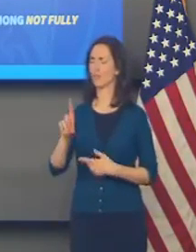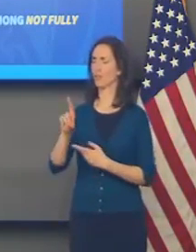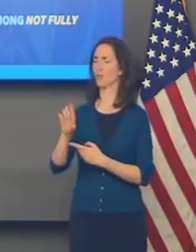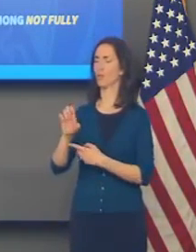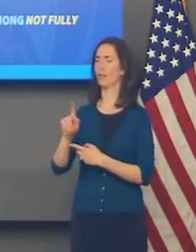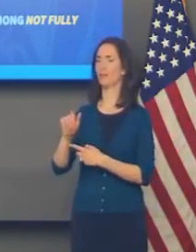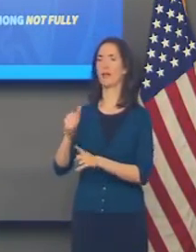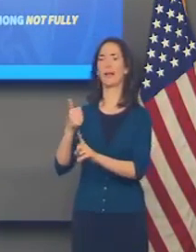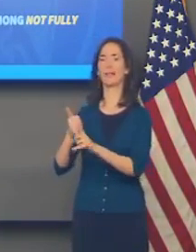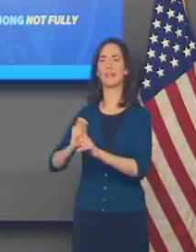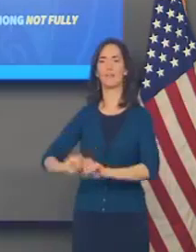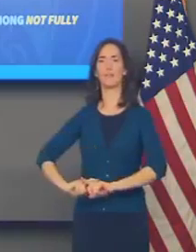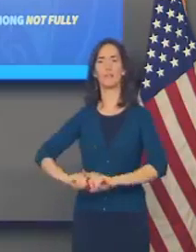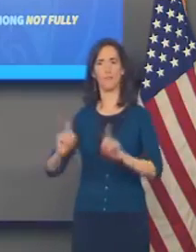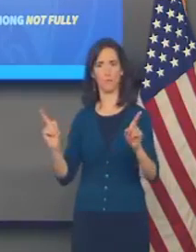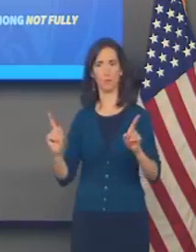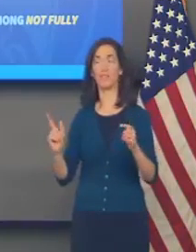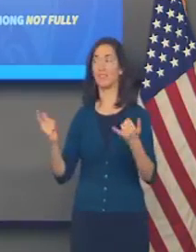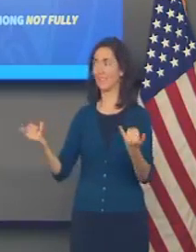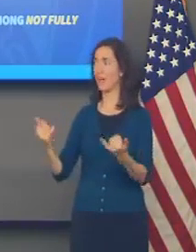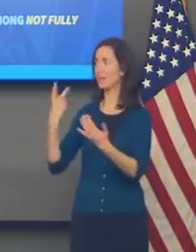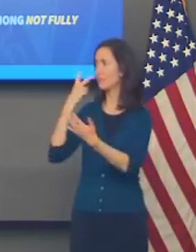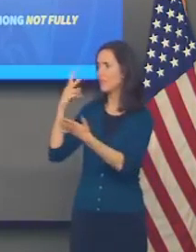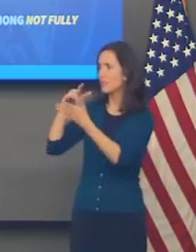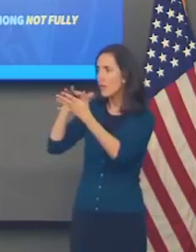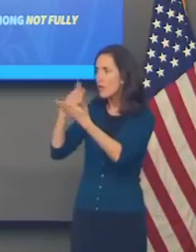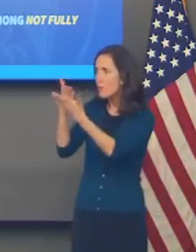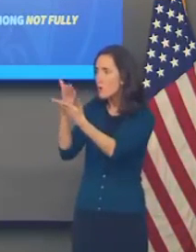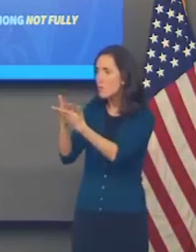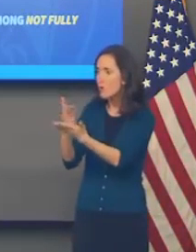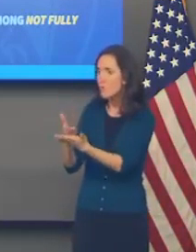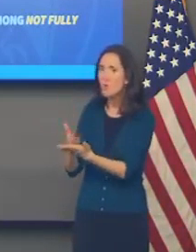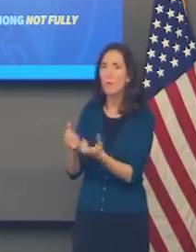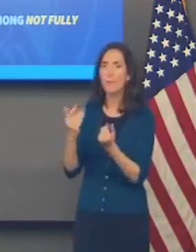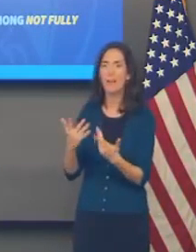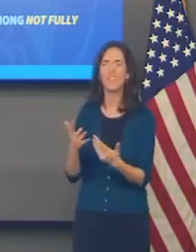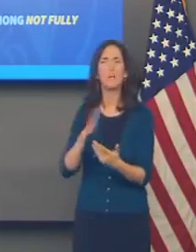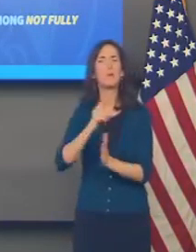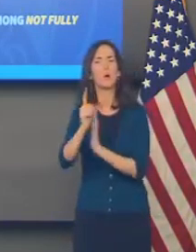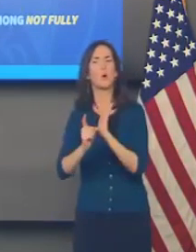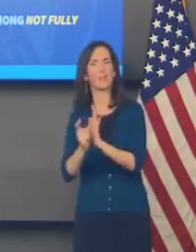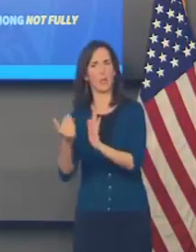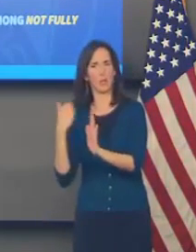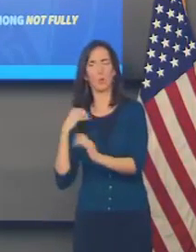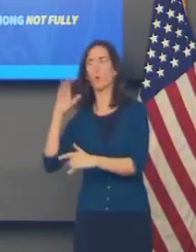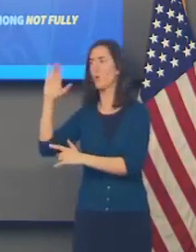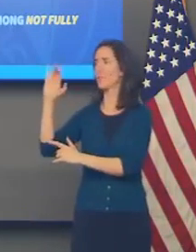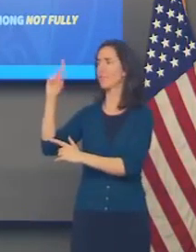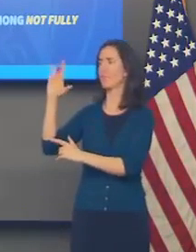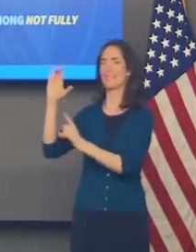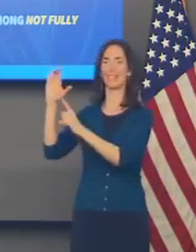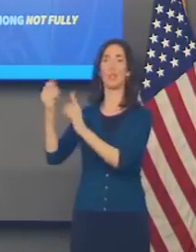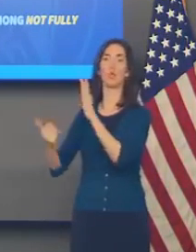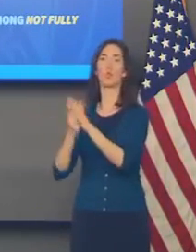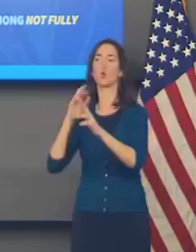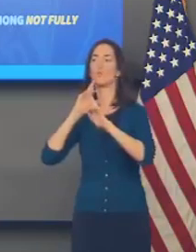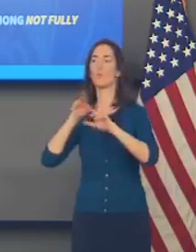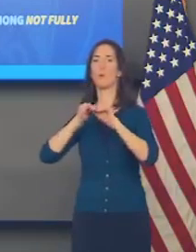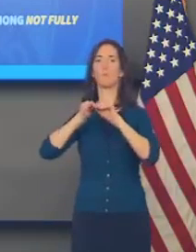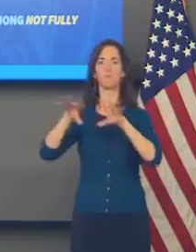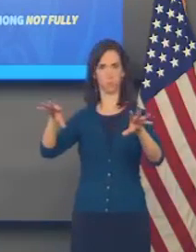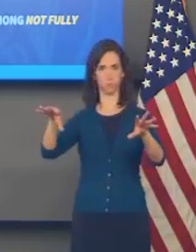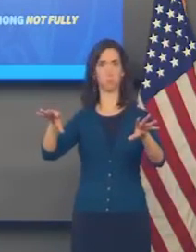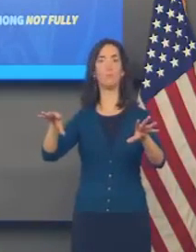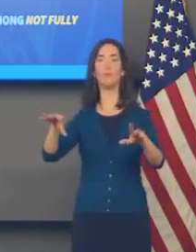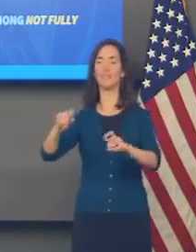And there is a growing body of evidence on this now. And the CDC just an hour or so ago put out a new report really